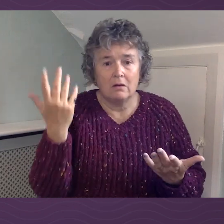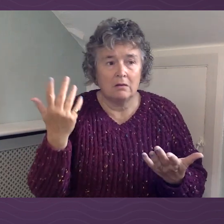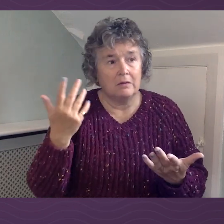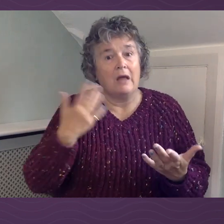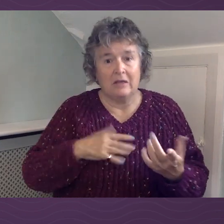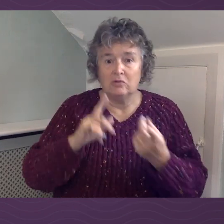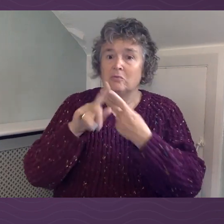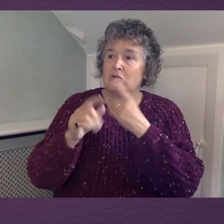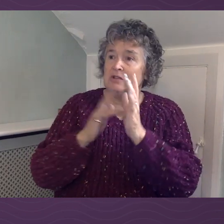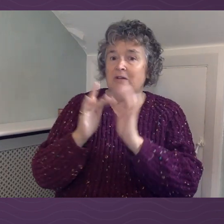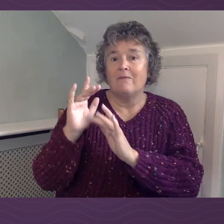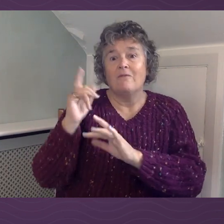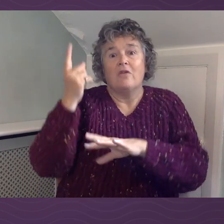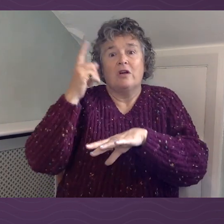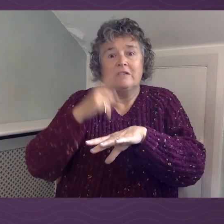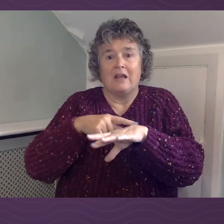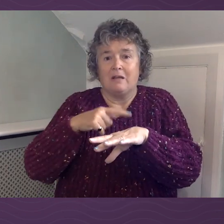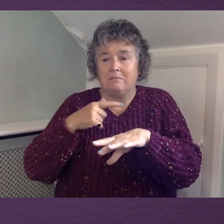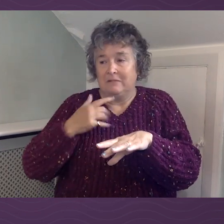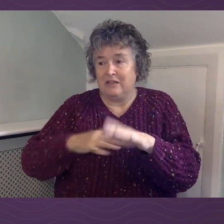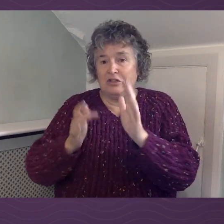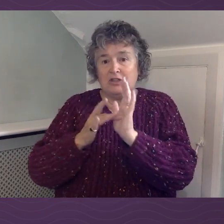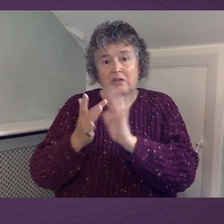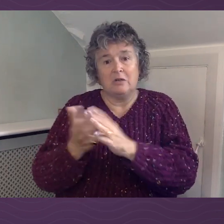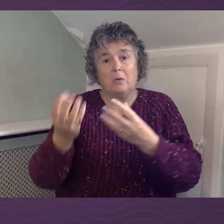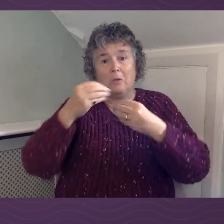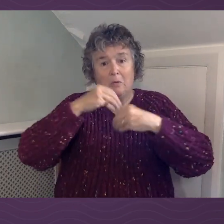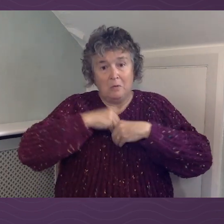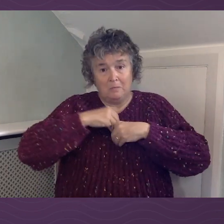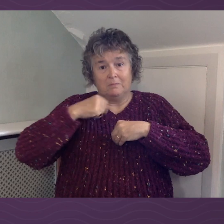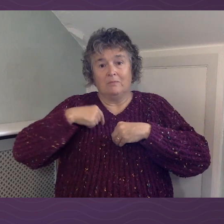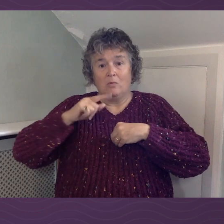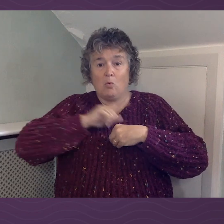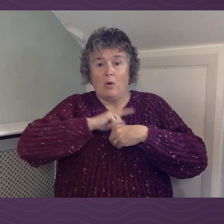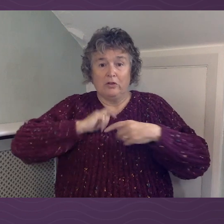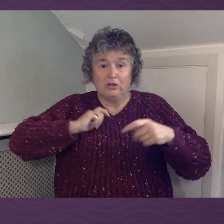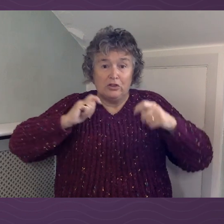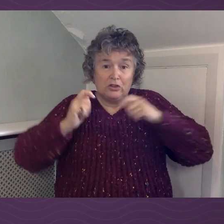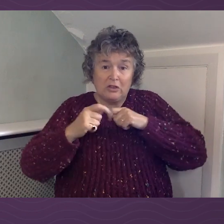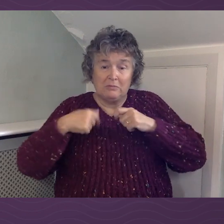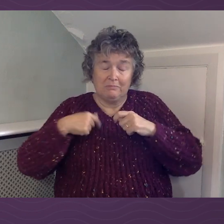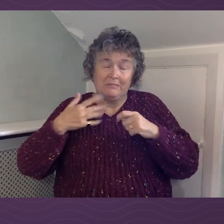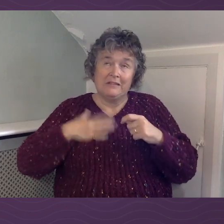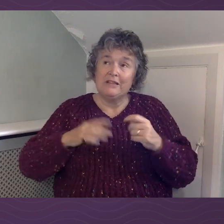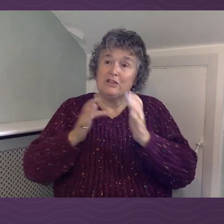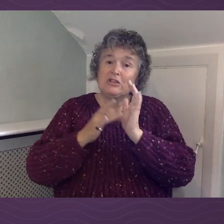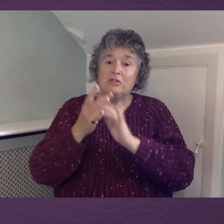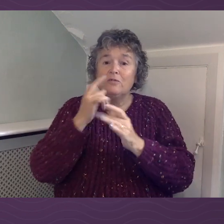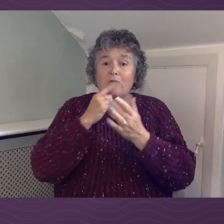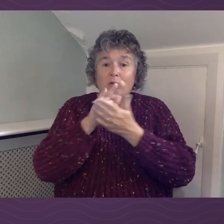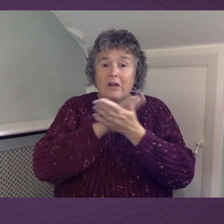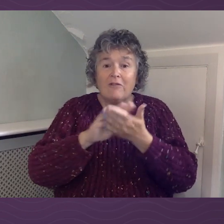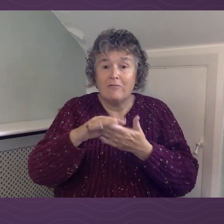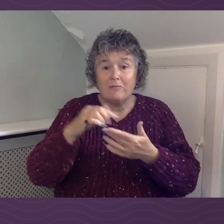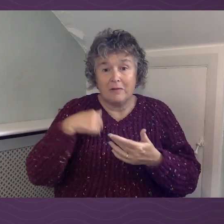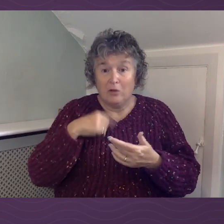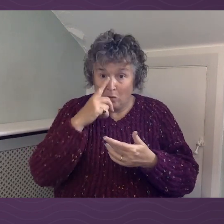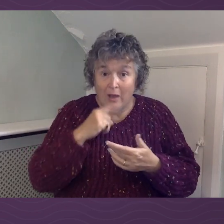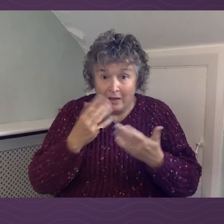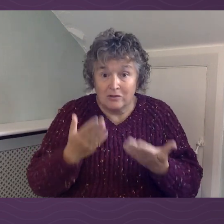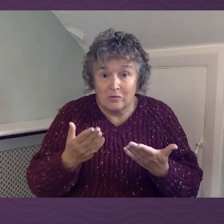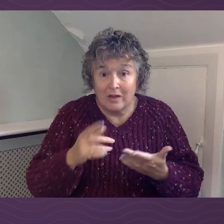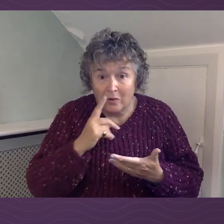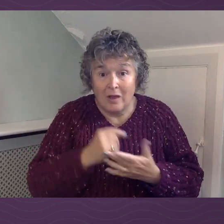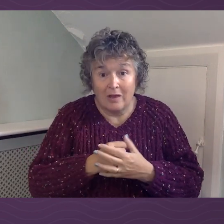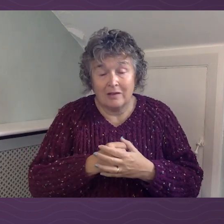for the first time. I need Jesus in my life to change me. I need him to forgive me. You can still do that today.